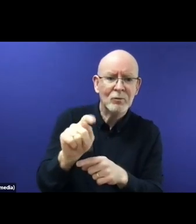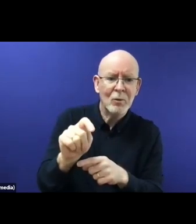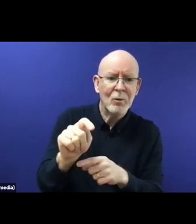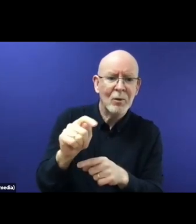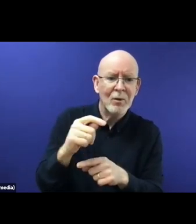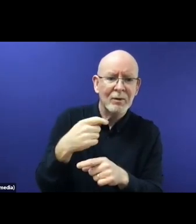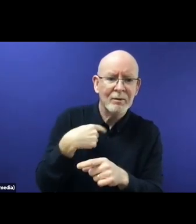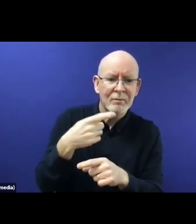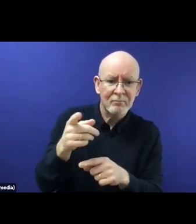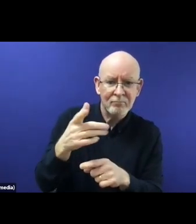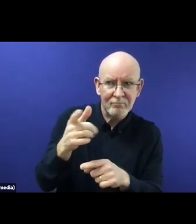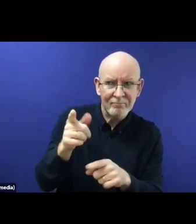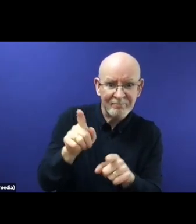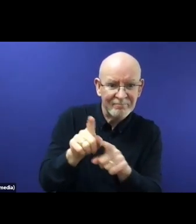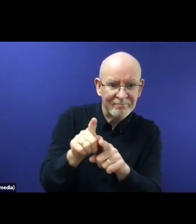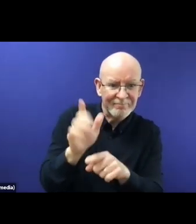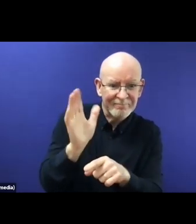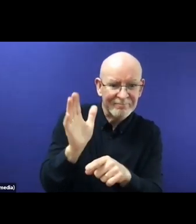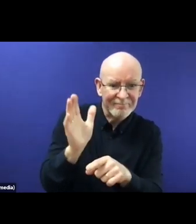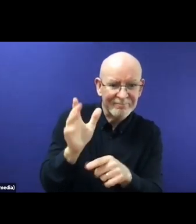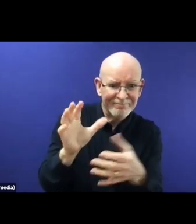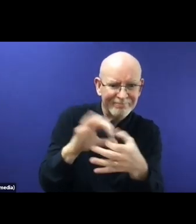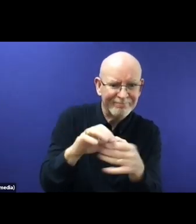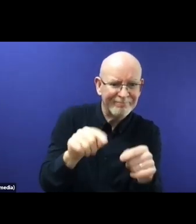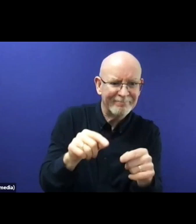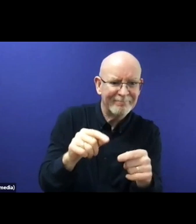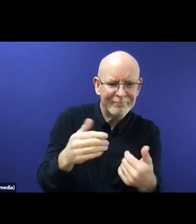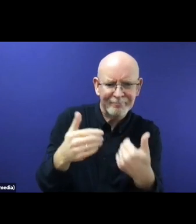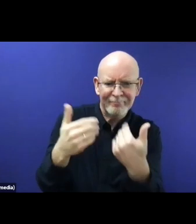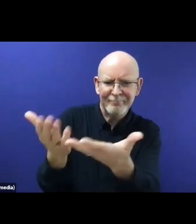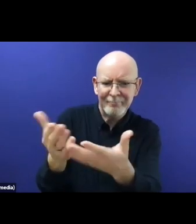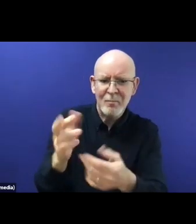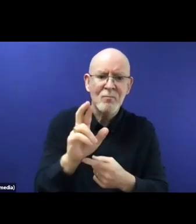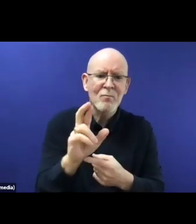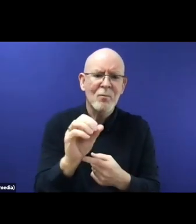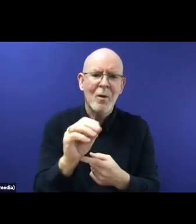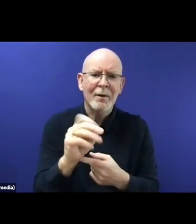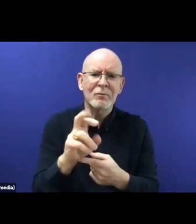Many thanks. Many thanks indeed, Rosemary, for your very rich presentations for introducing so well